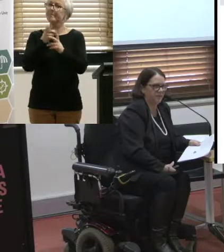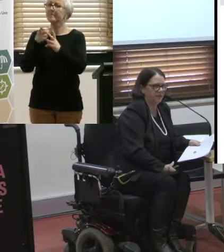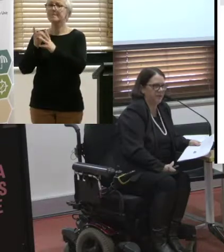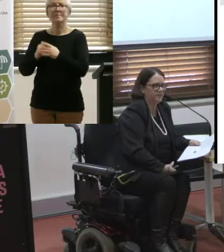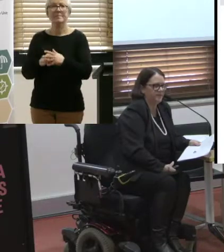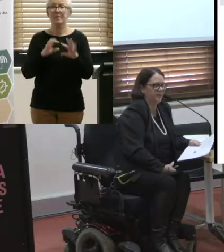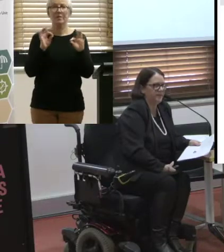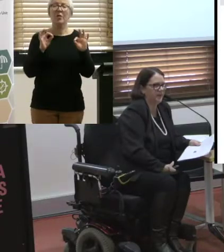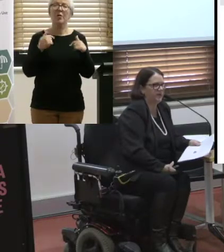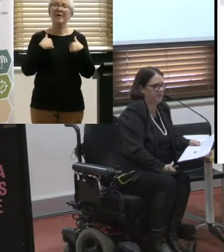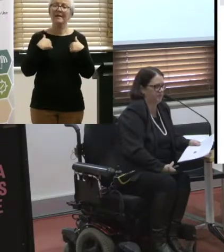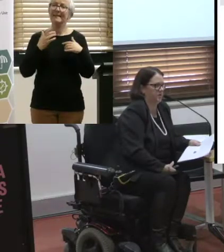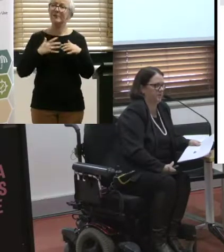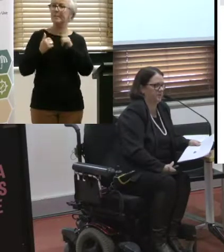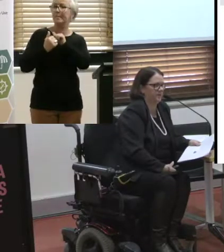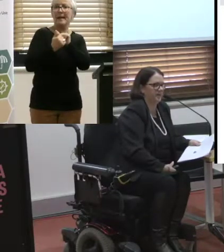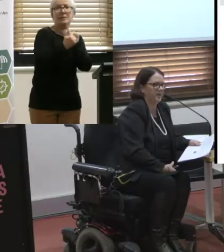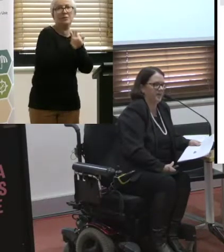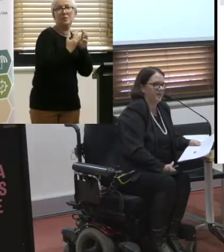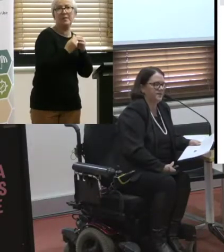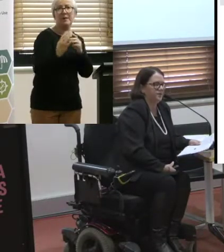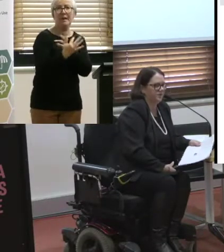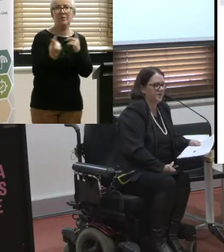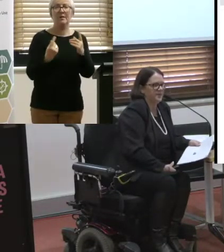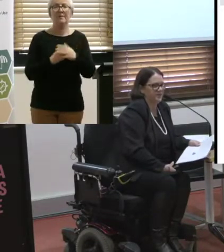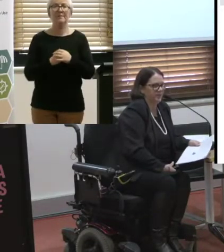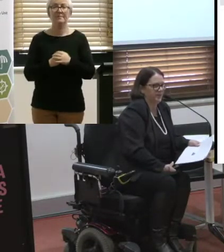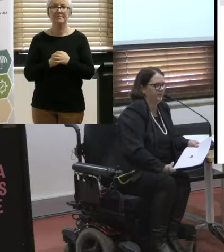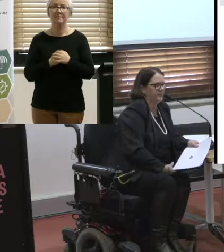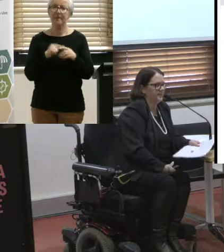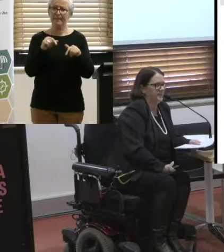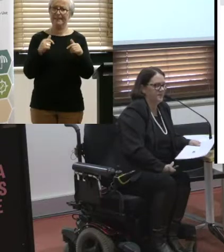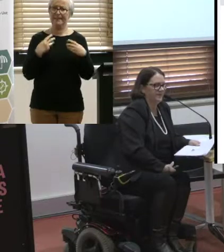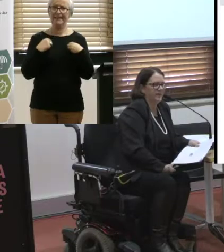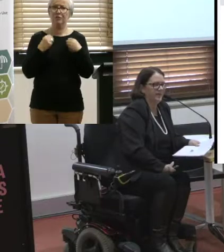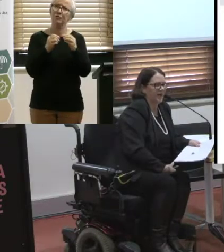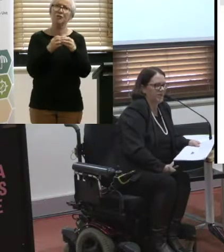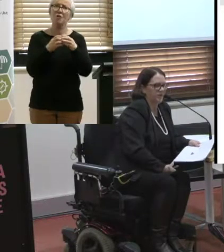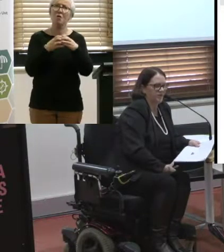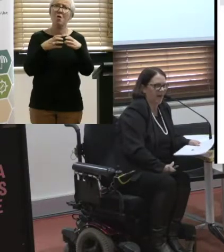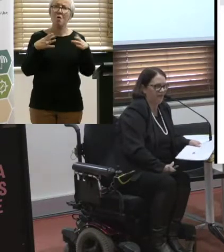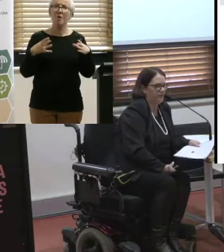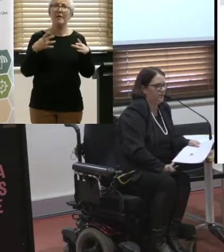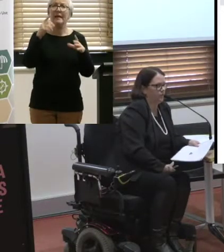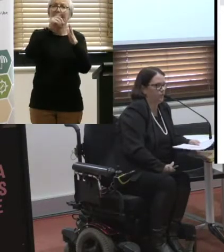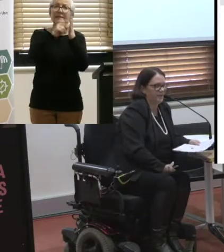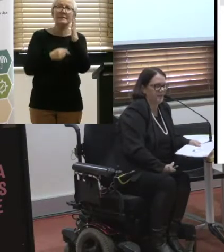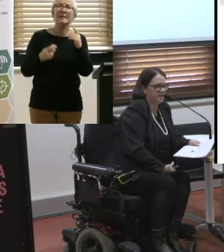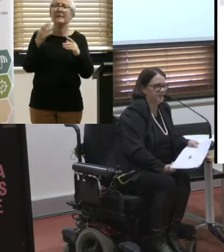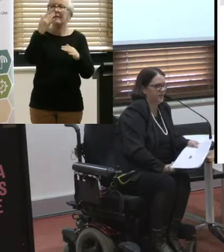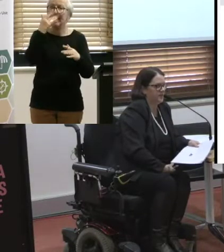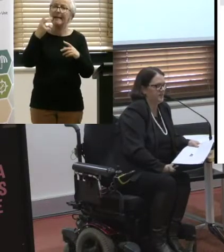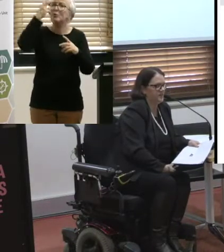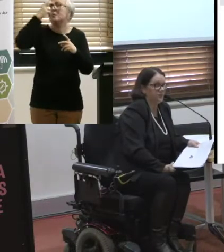you know, we need the partnership approach. It's a growth industry. Disability and aged or